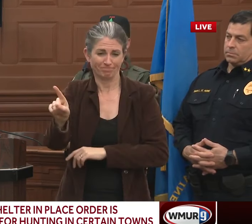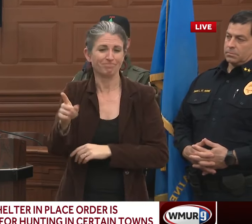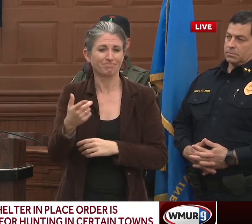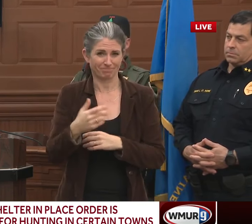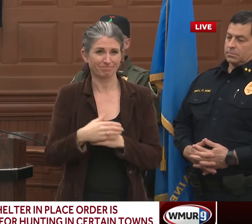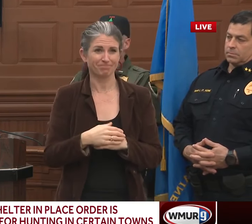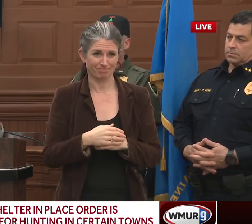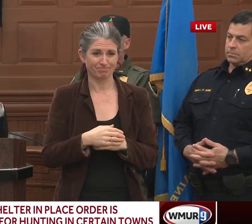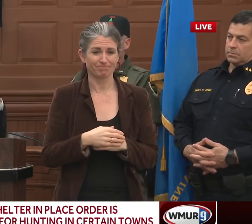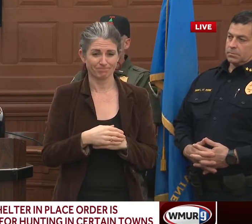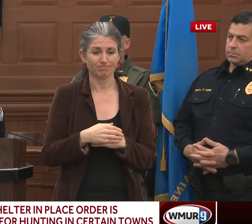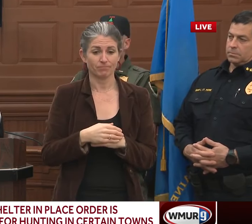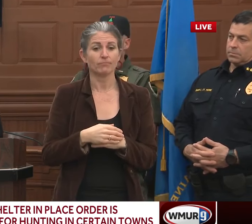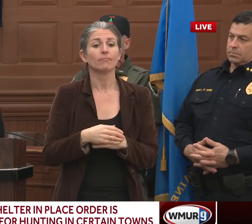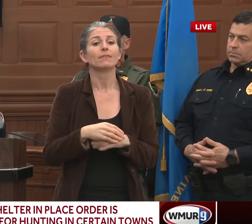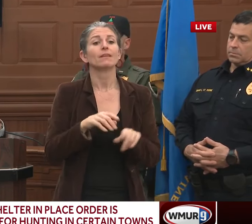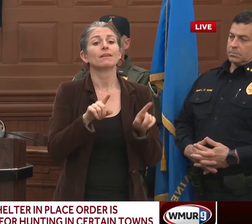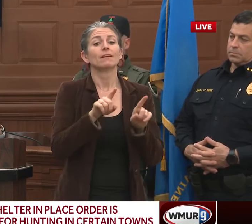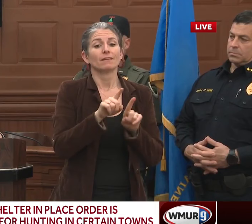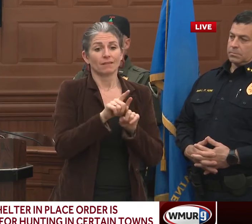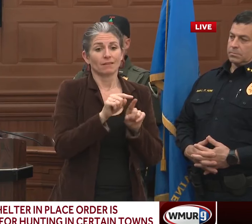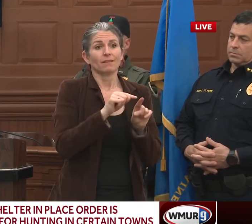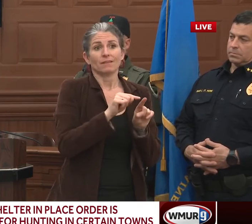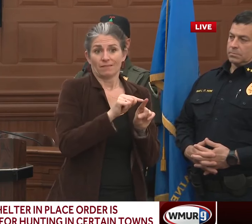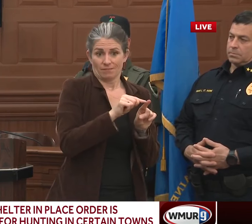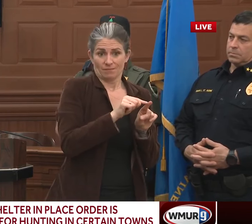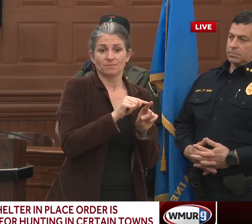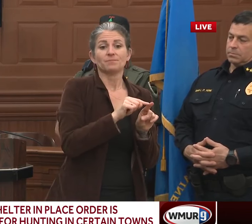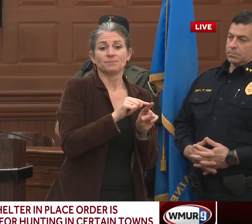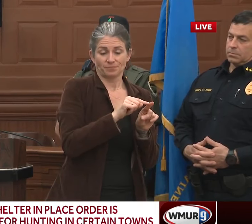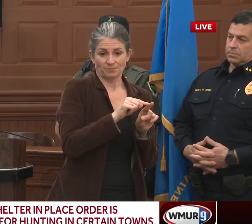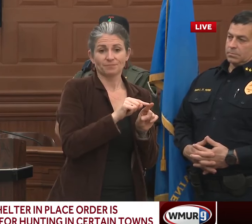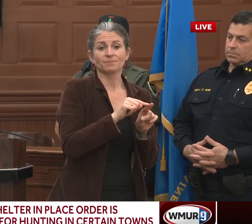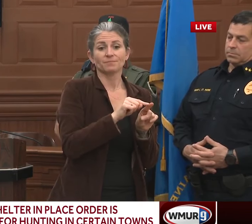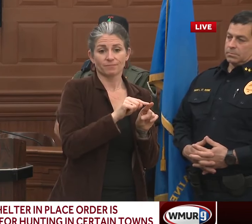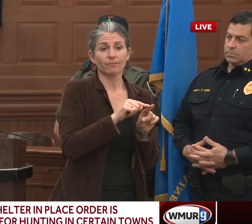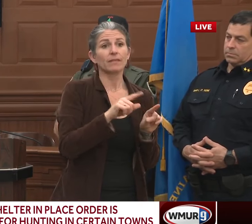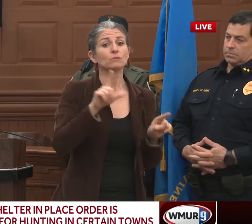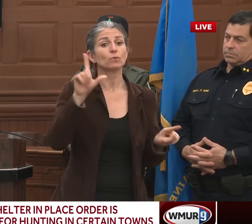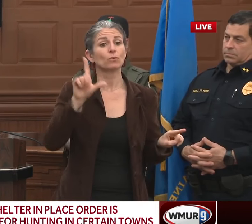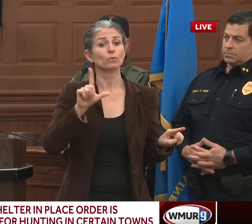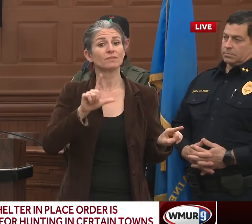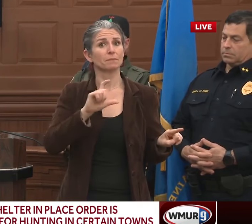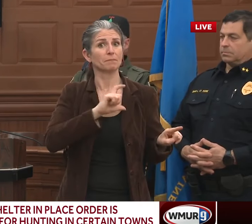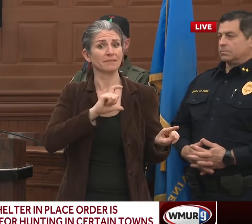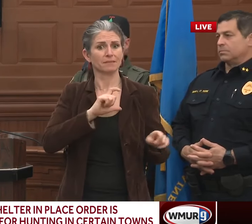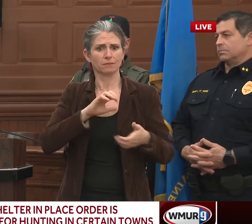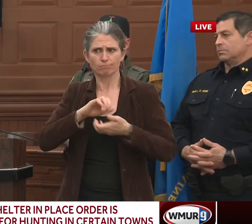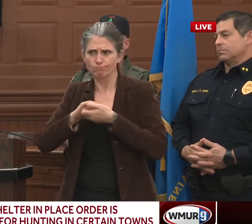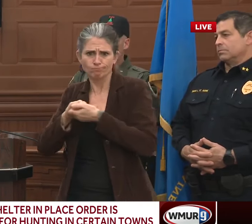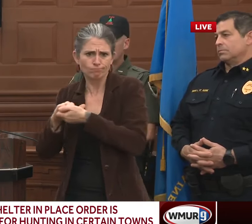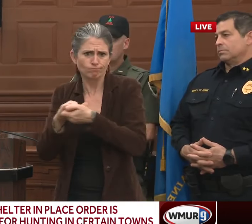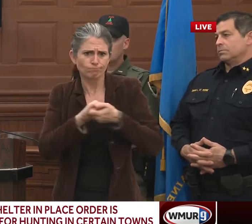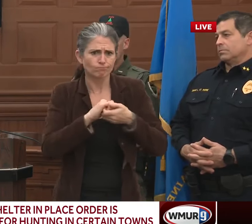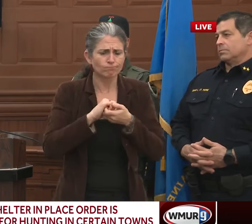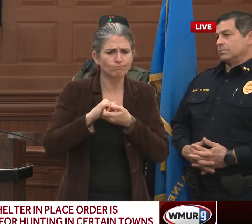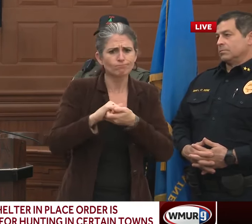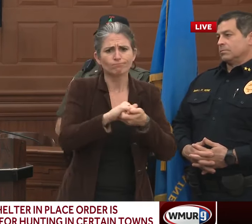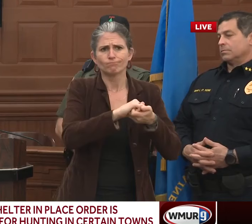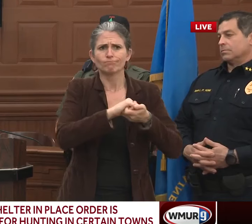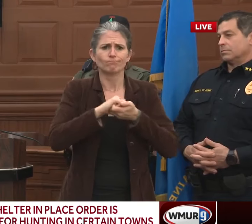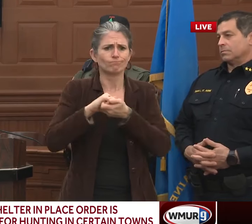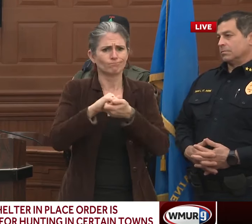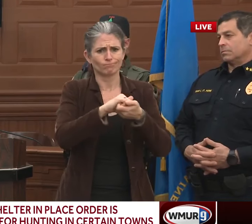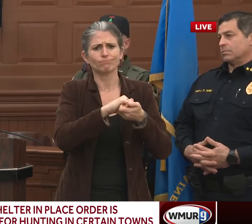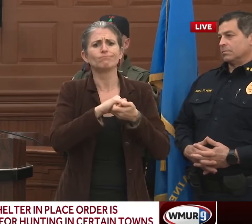time, as an example, you have Lewiston. It's a self-contained police department. They work with everybody, so it's not uncommon to see the main state police in town, but they don't have